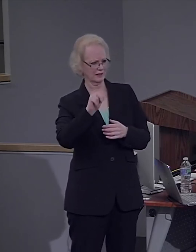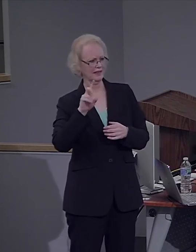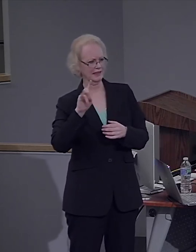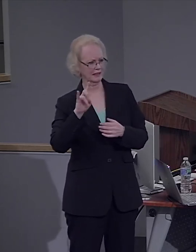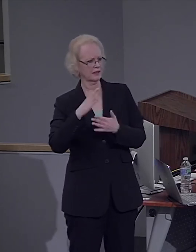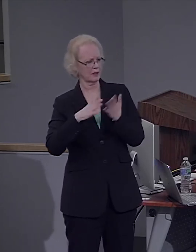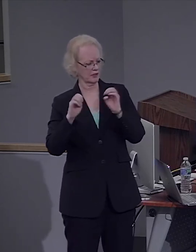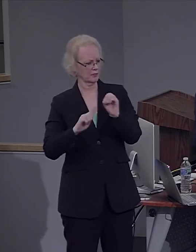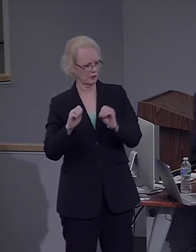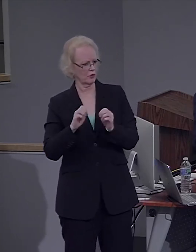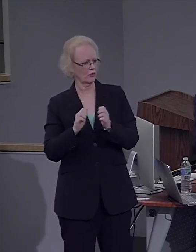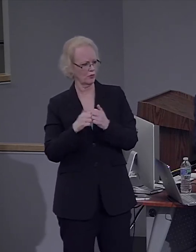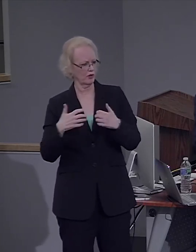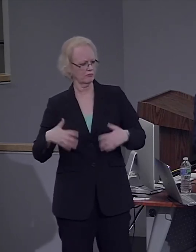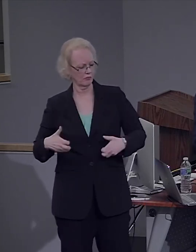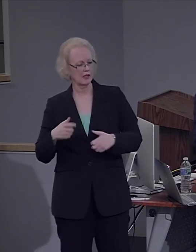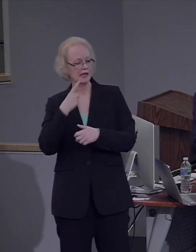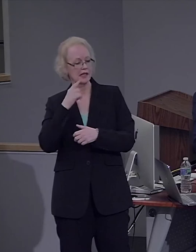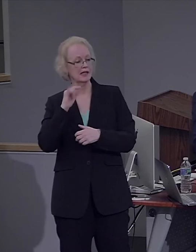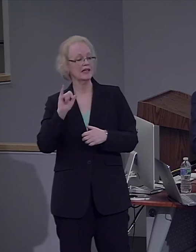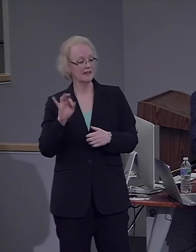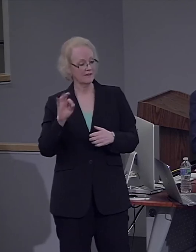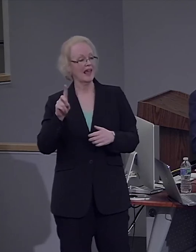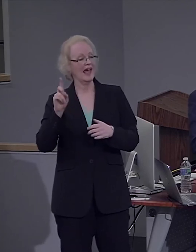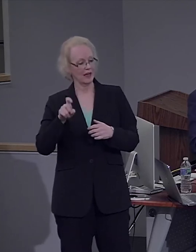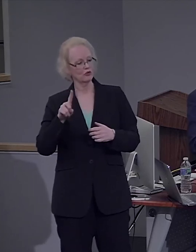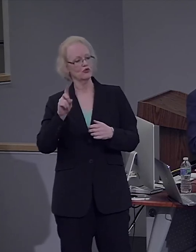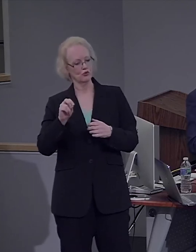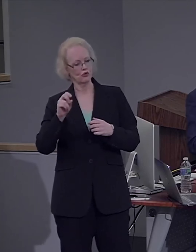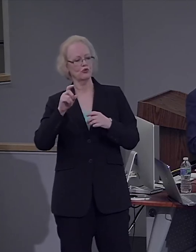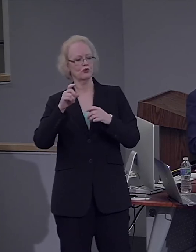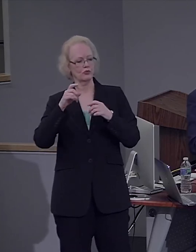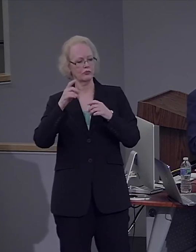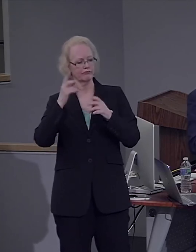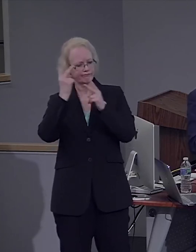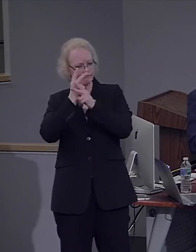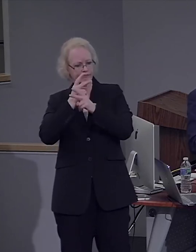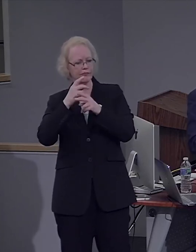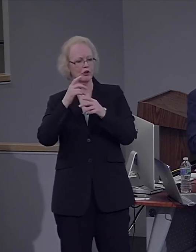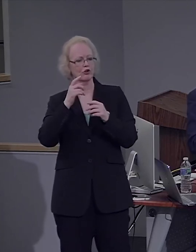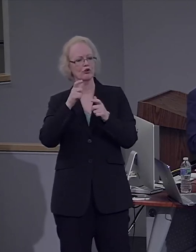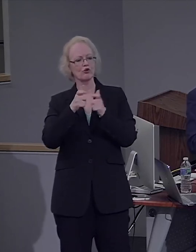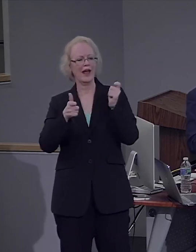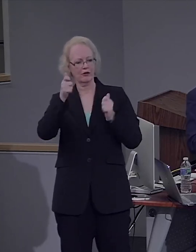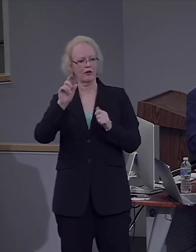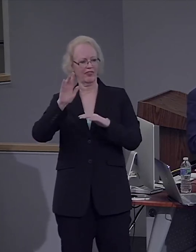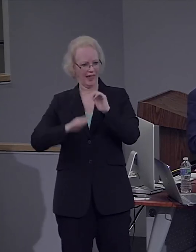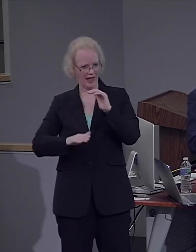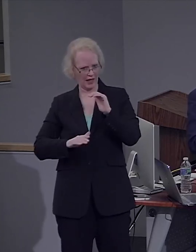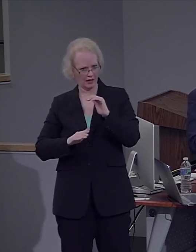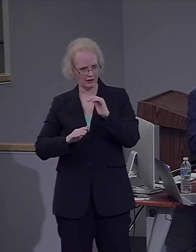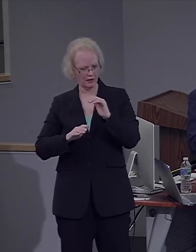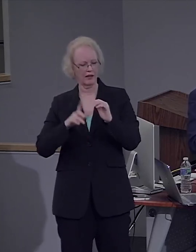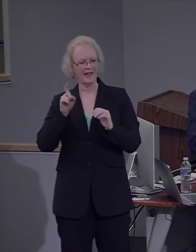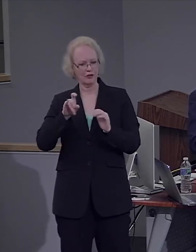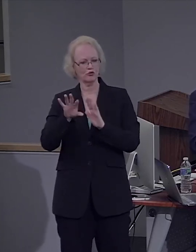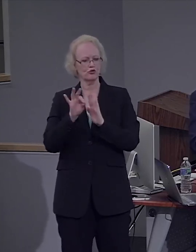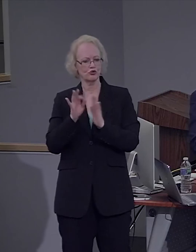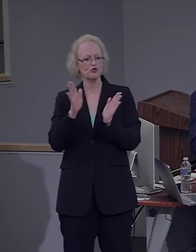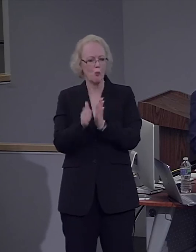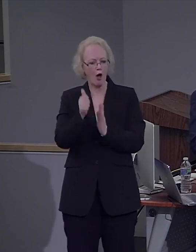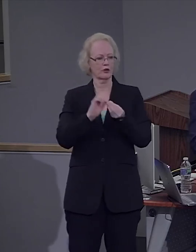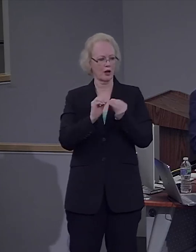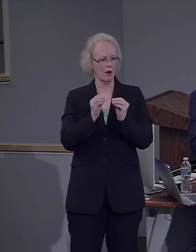showed that if they had to do a greater than operation and they had to give, they had to choose the smaller number of jelly beans